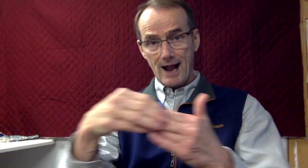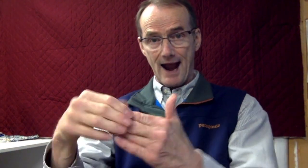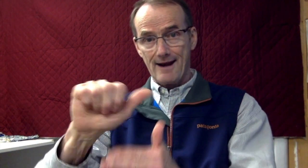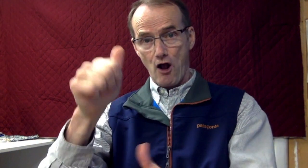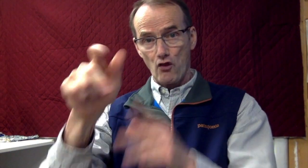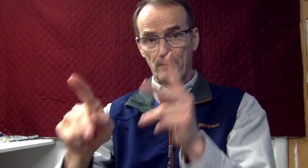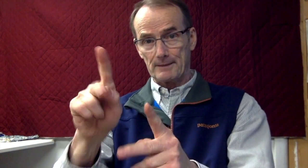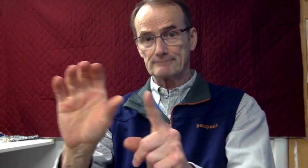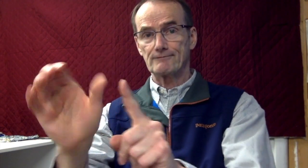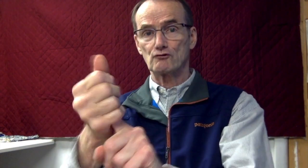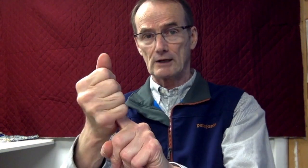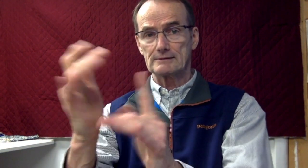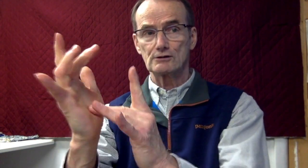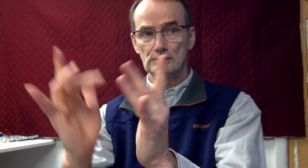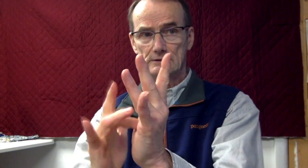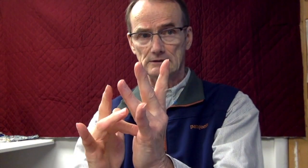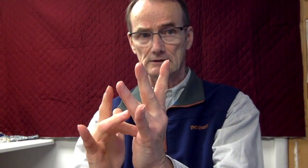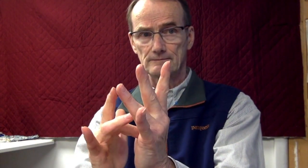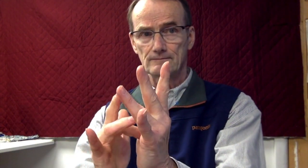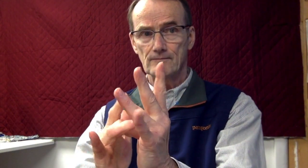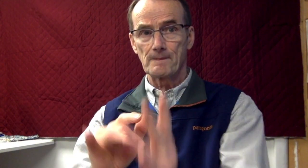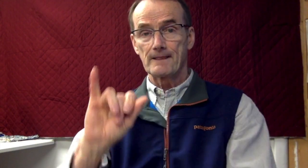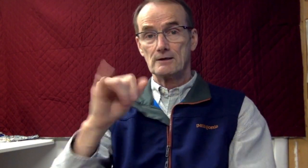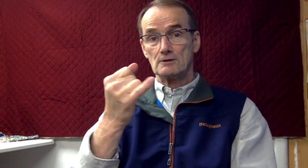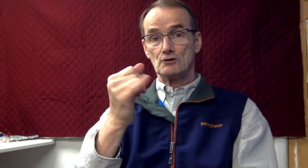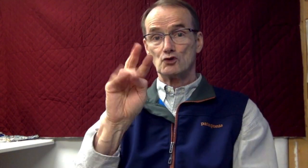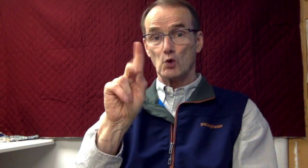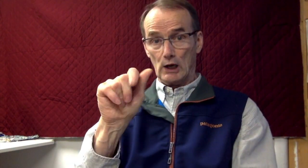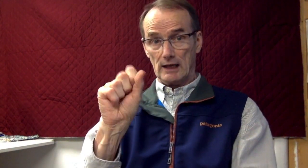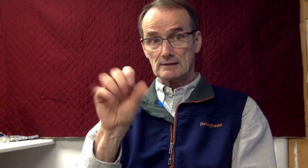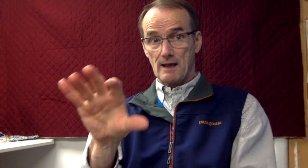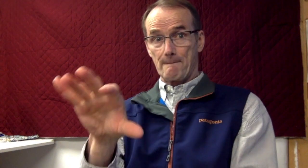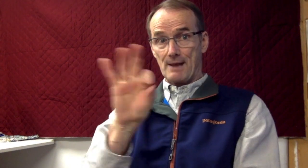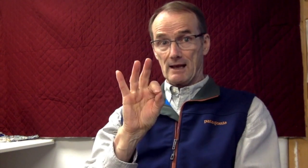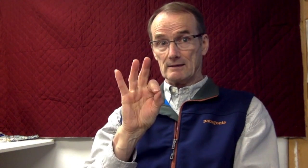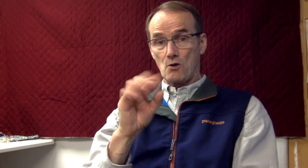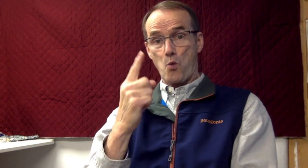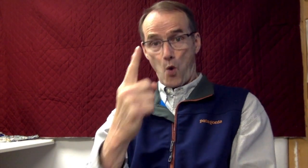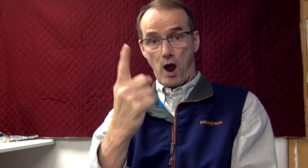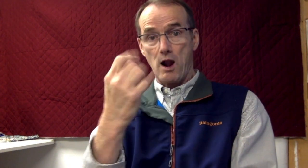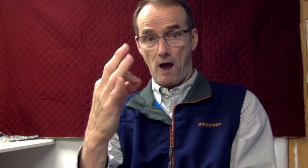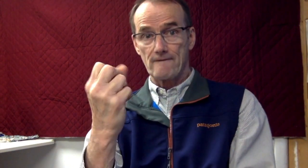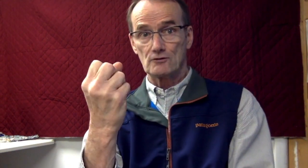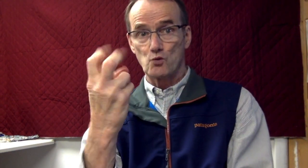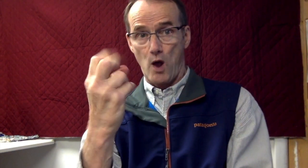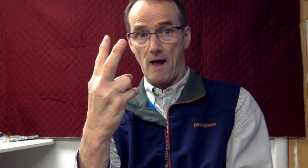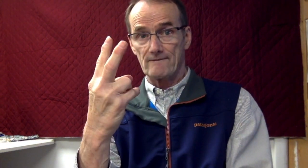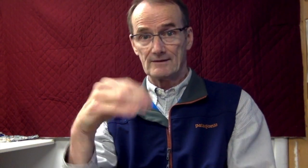who was the guide for those who arrested Jesus. He was numbered among us,